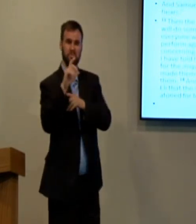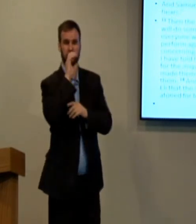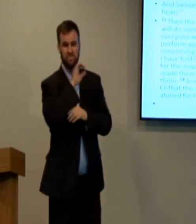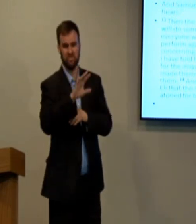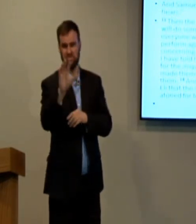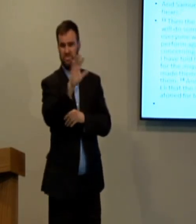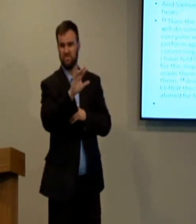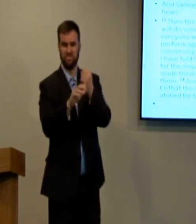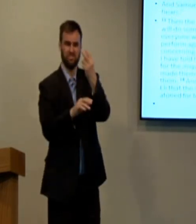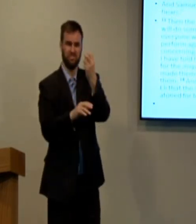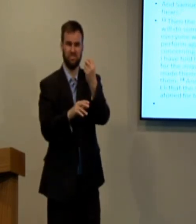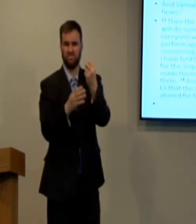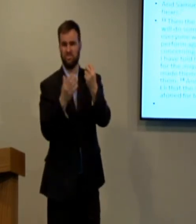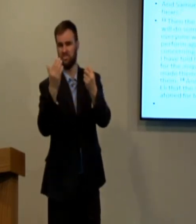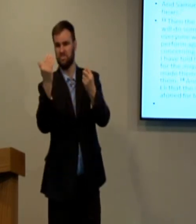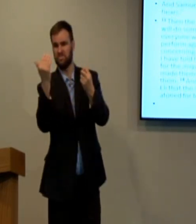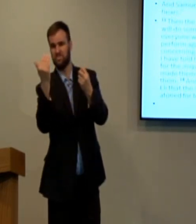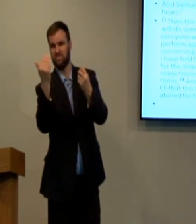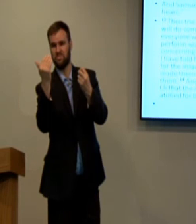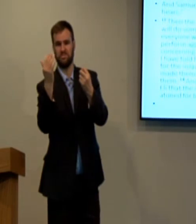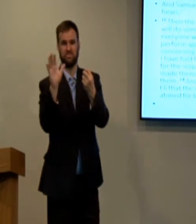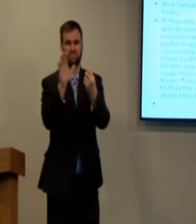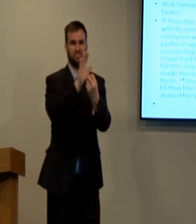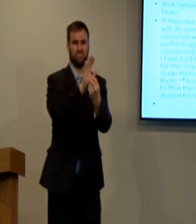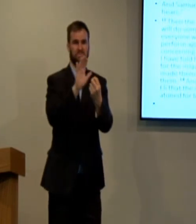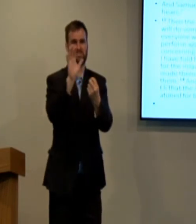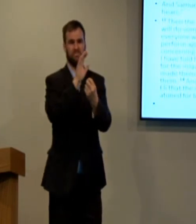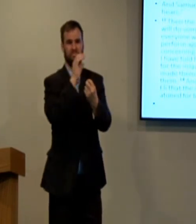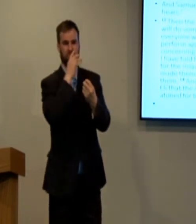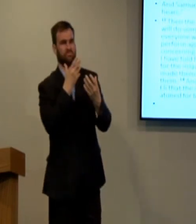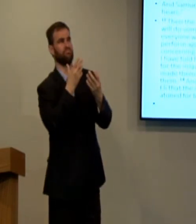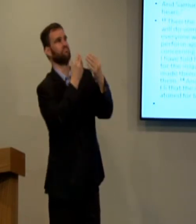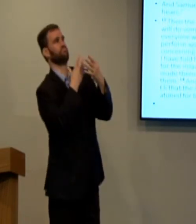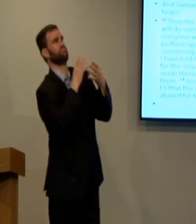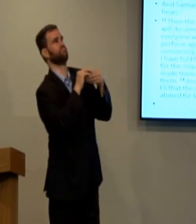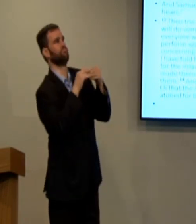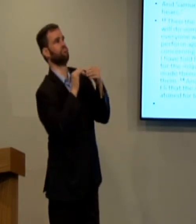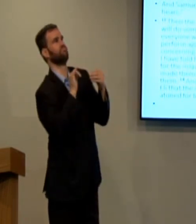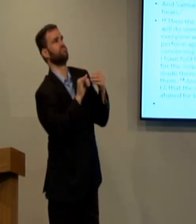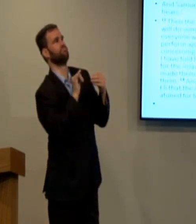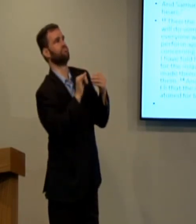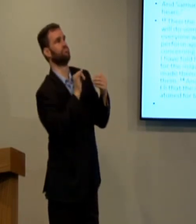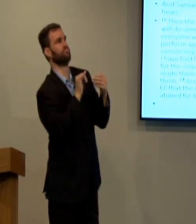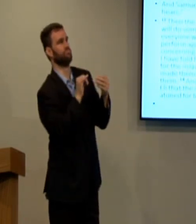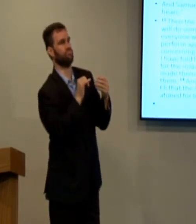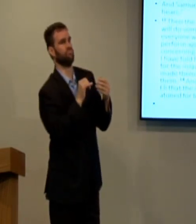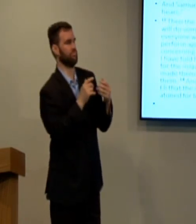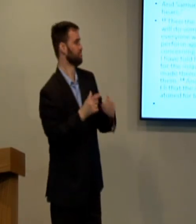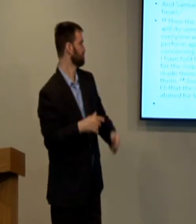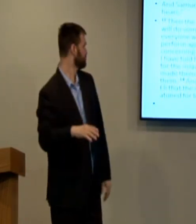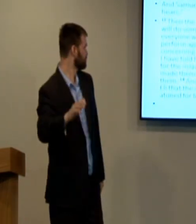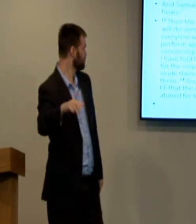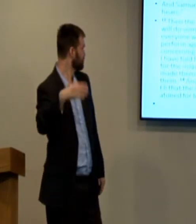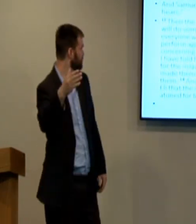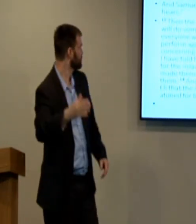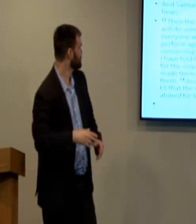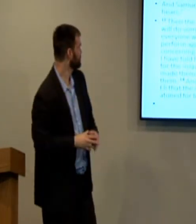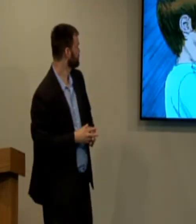So the Lord told these things to Samuel. He was maybe 12 to 15 years old receiving this message from the